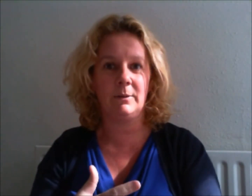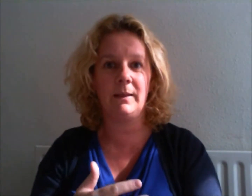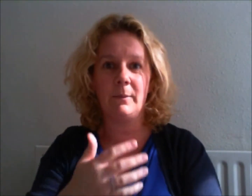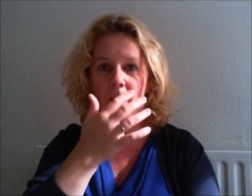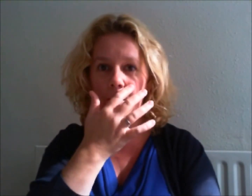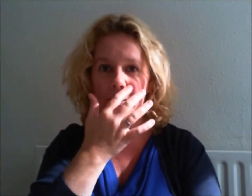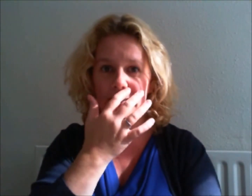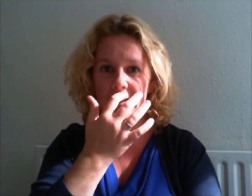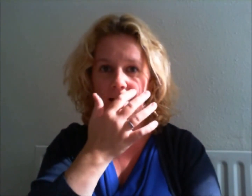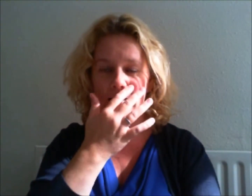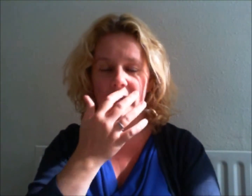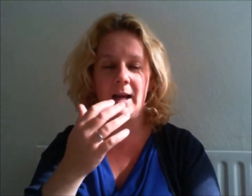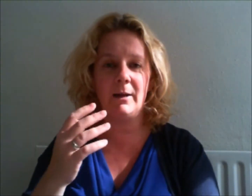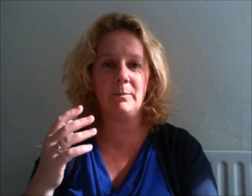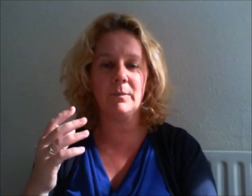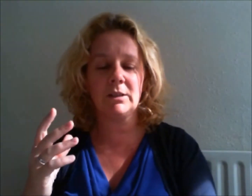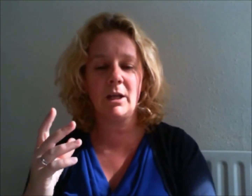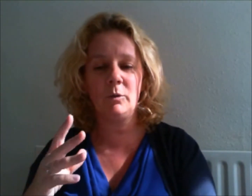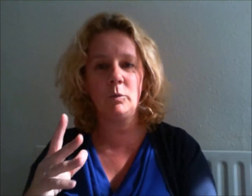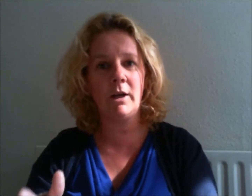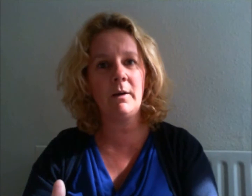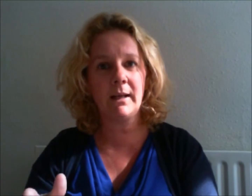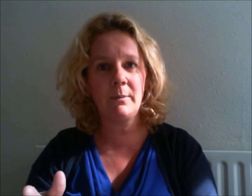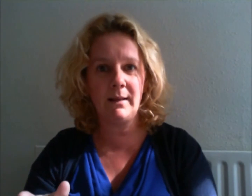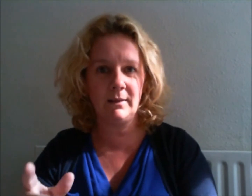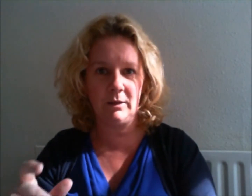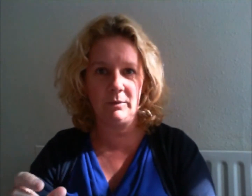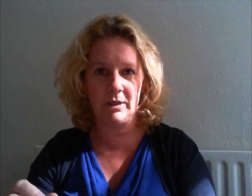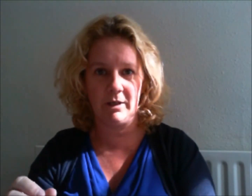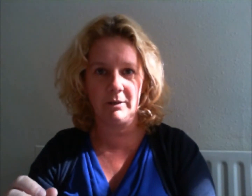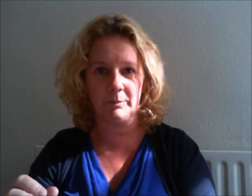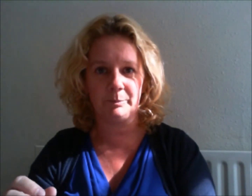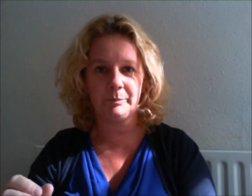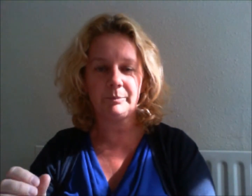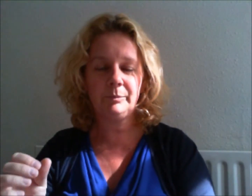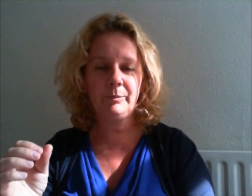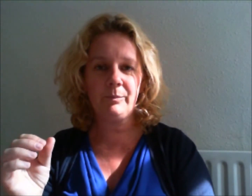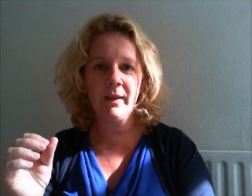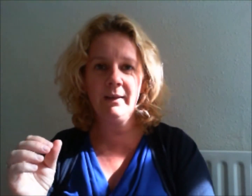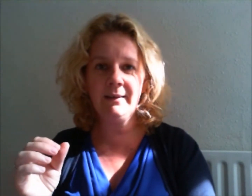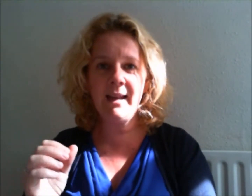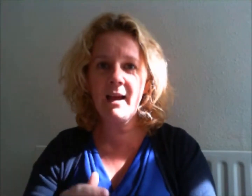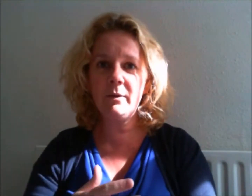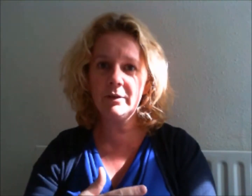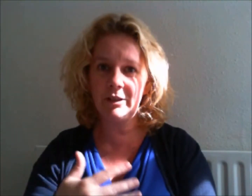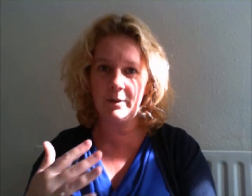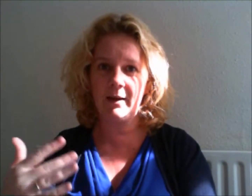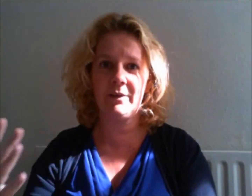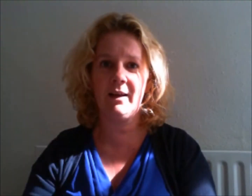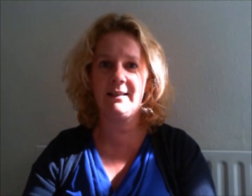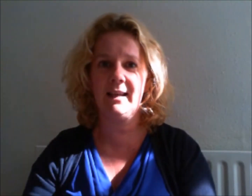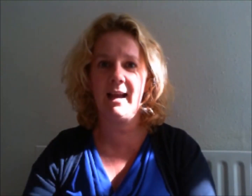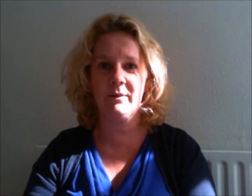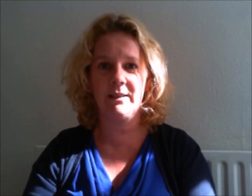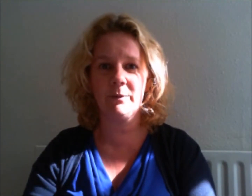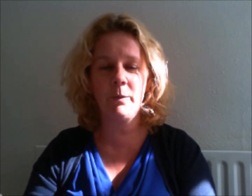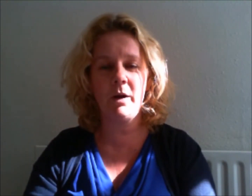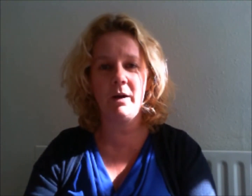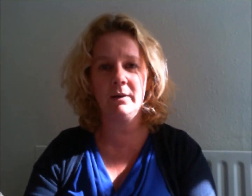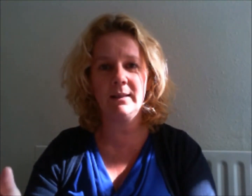within my business. So what I recommend that you do. Now that you have an idea. How this works.